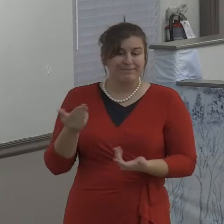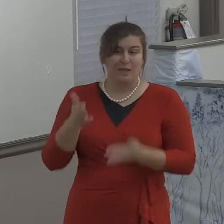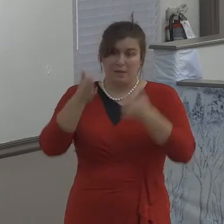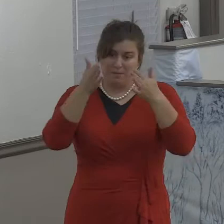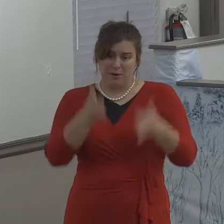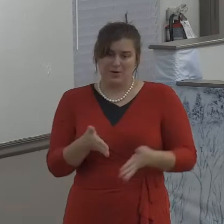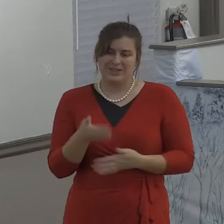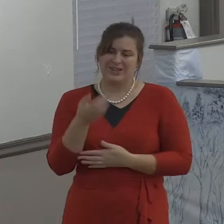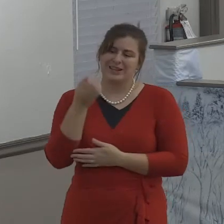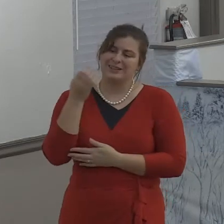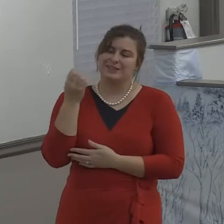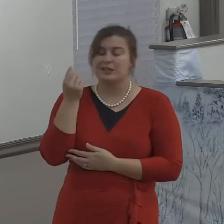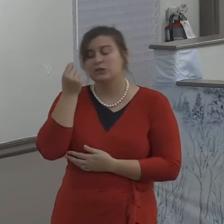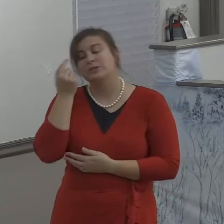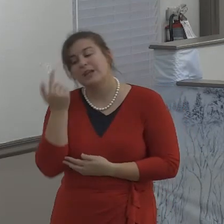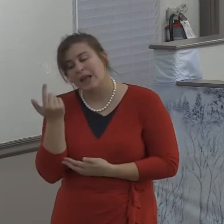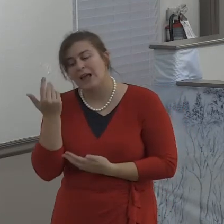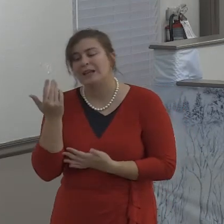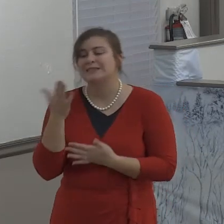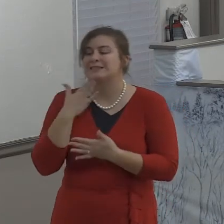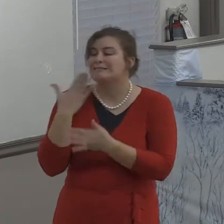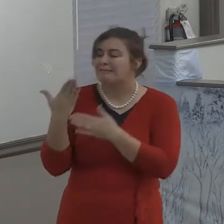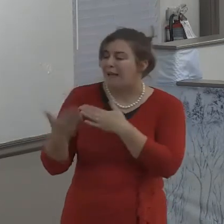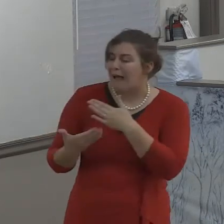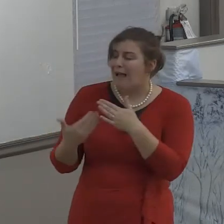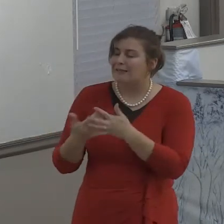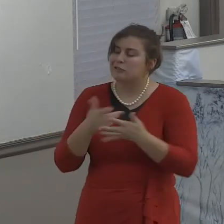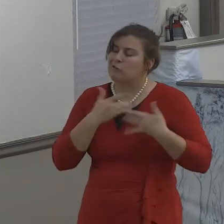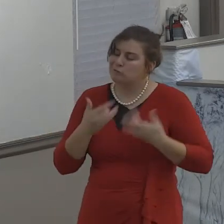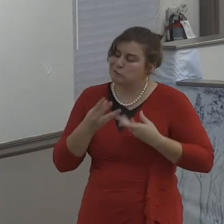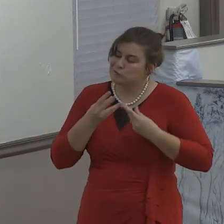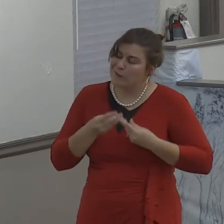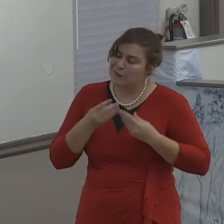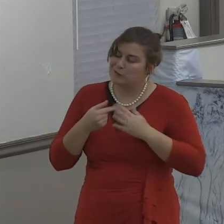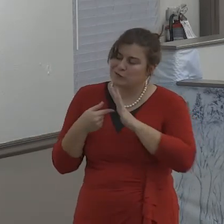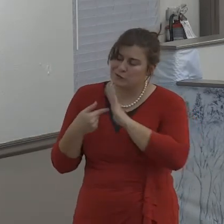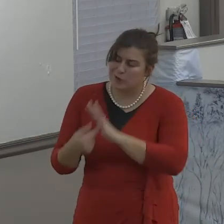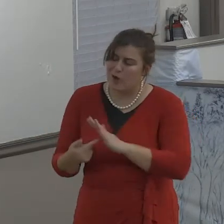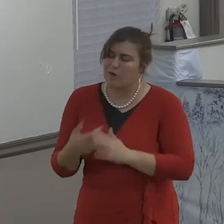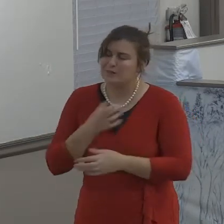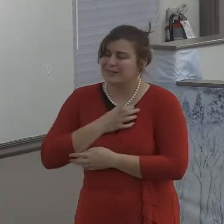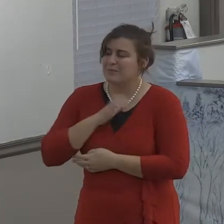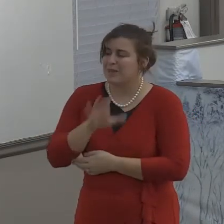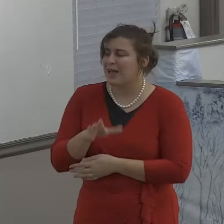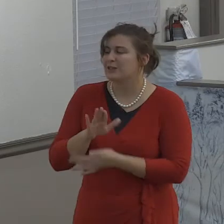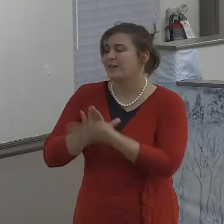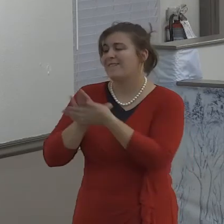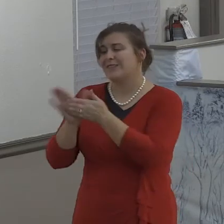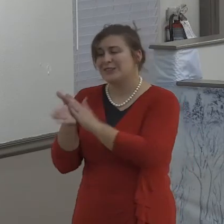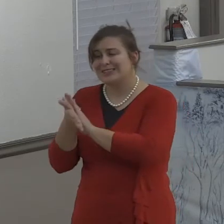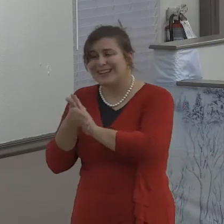Because soft answers turn away wrath, and grievous words stir up anger.